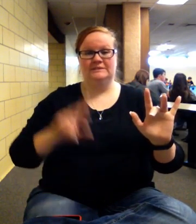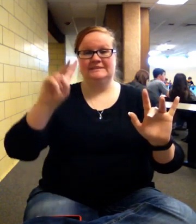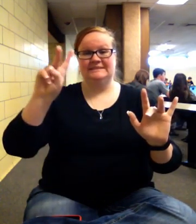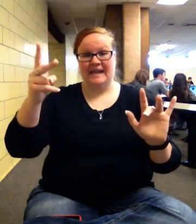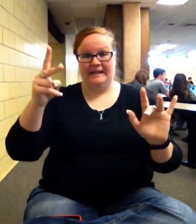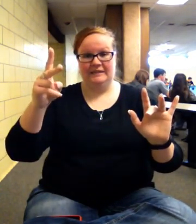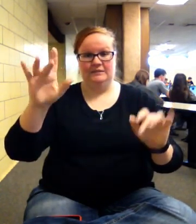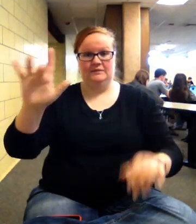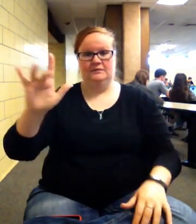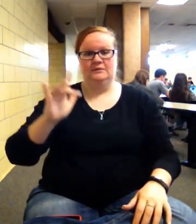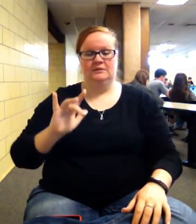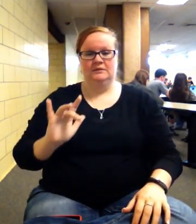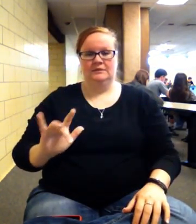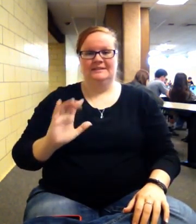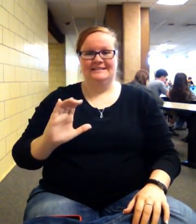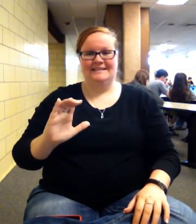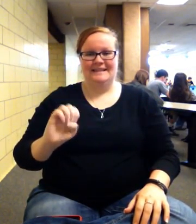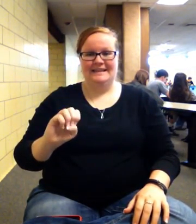and then hit the CEC, which is your clear work.